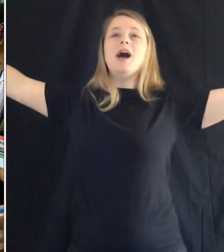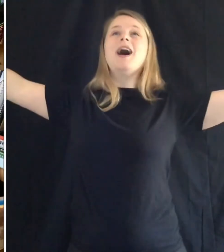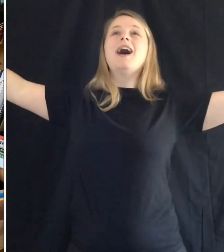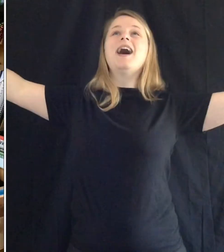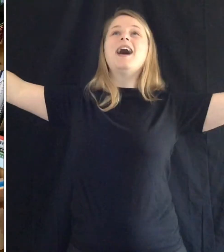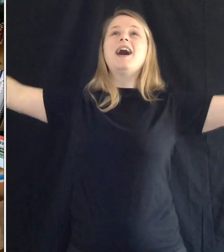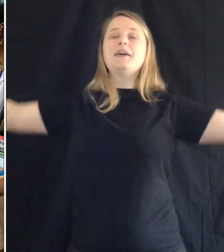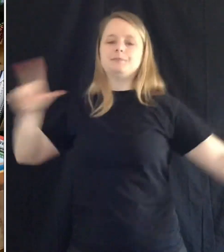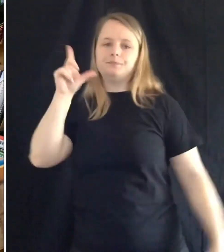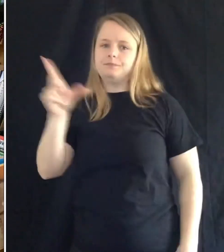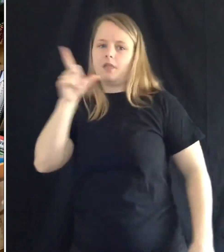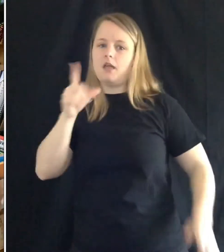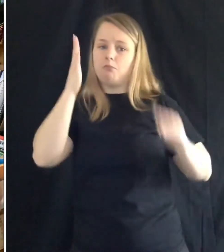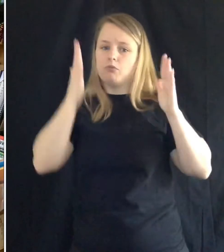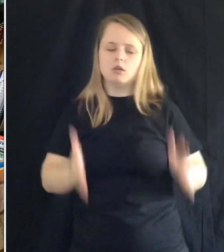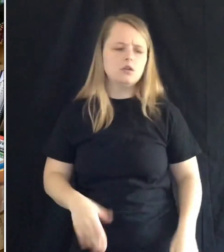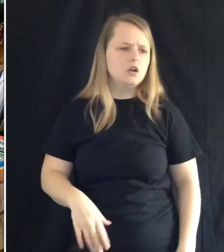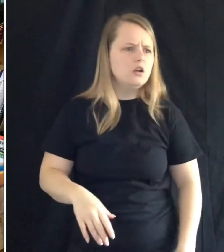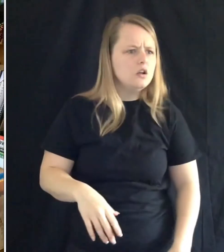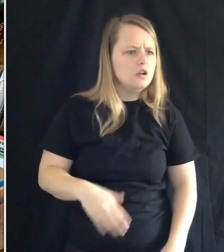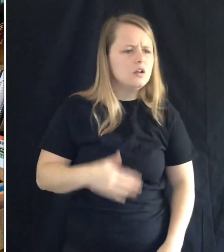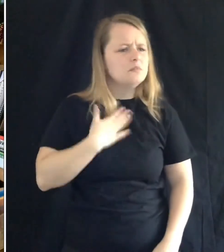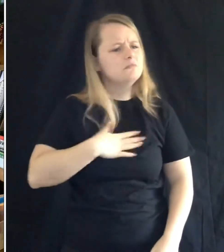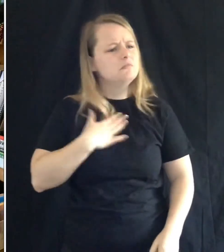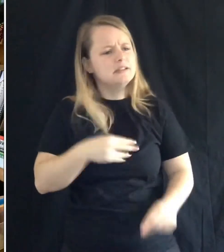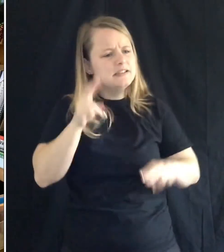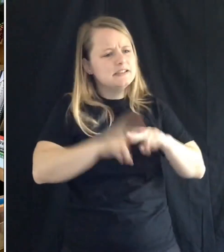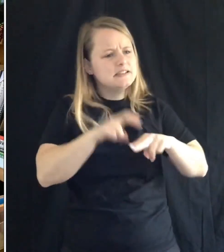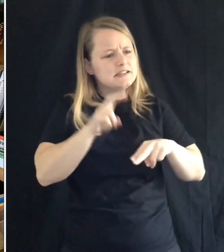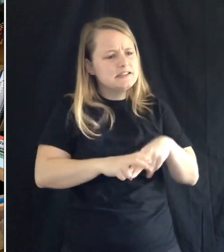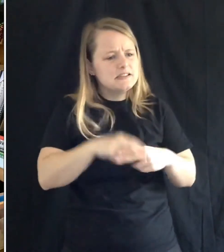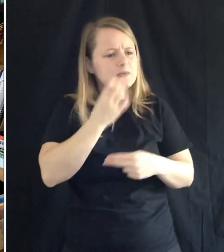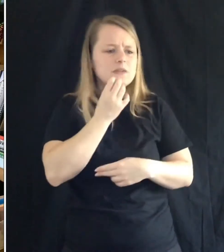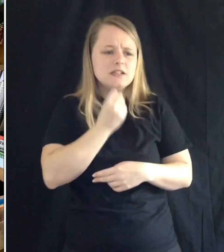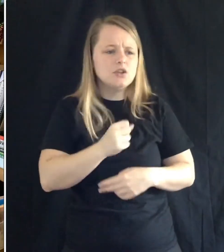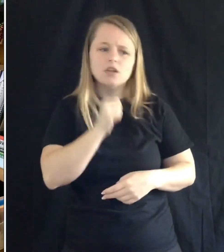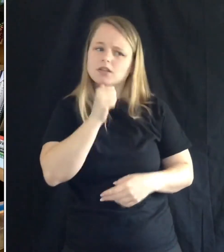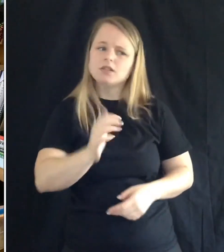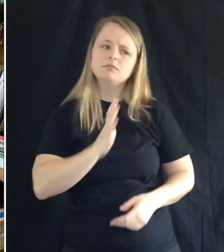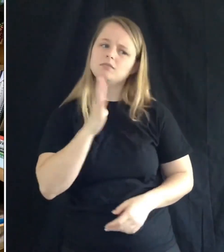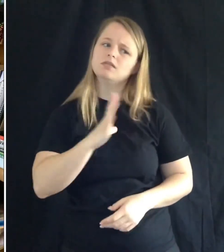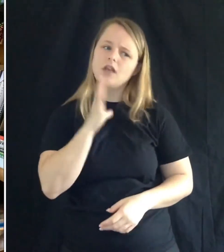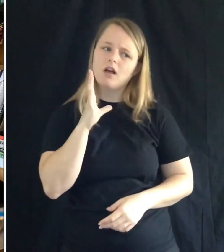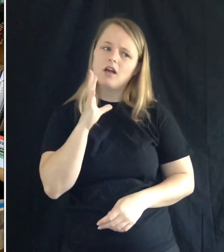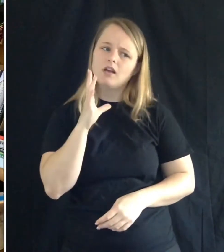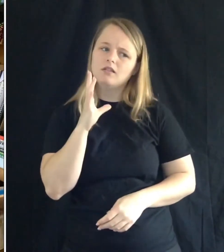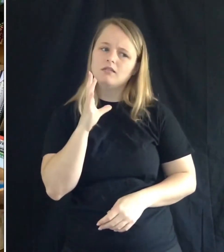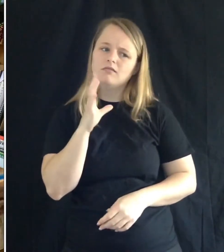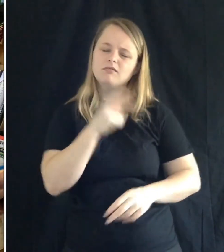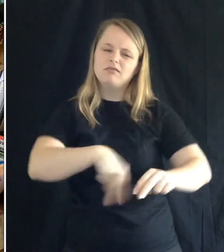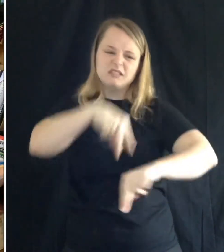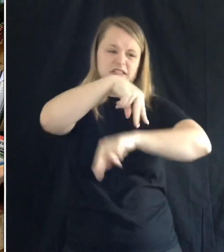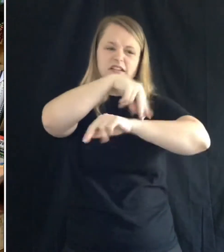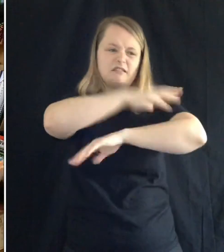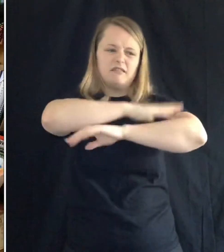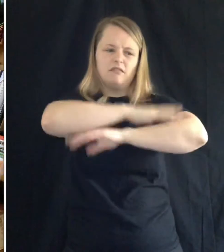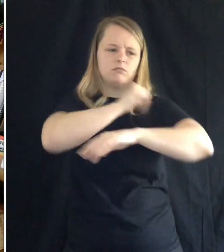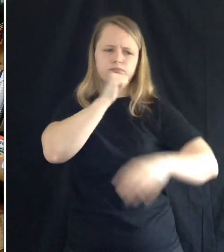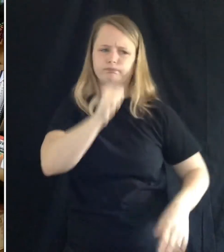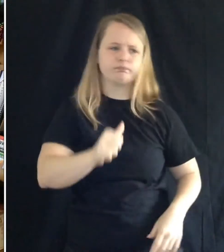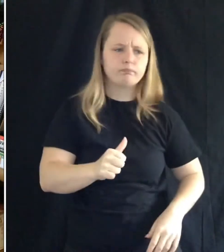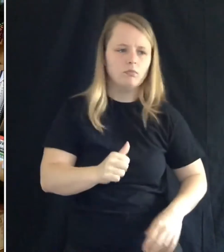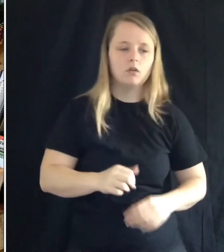dear, said Miss Otterbottom. It's not polite to stand on the table. Oops,